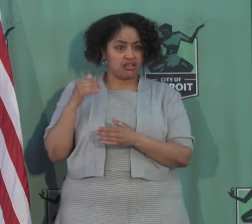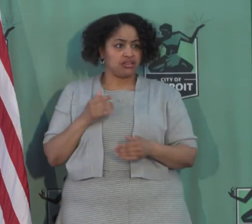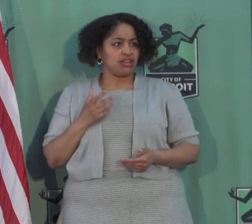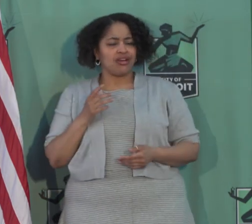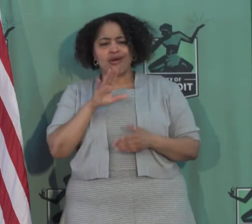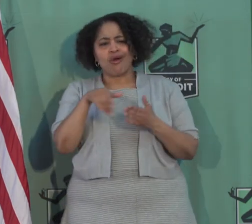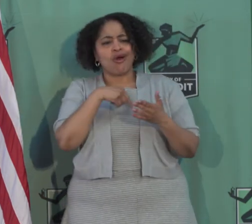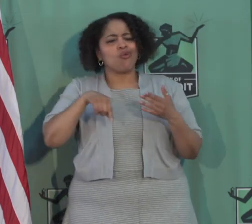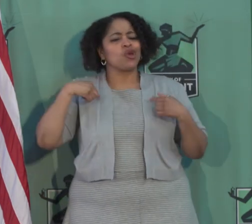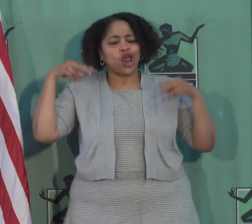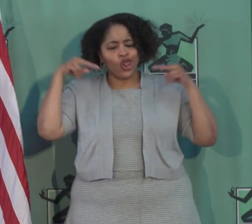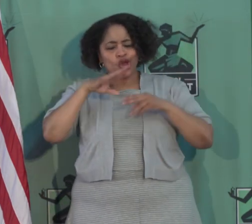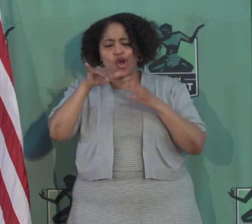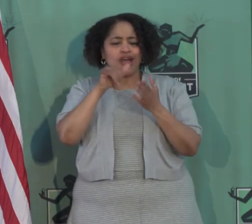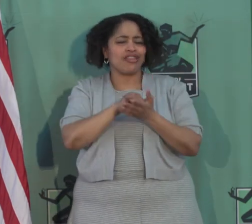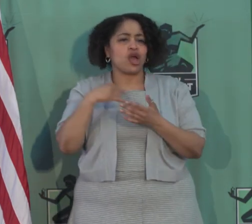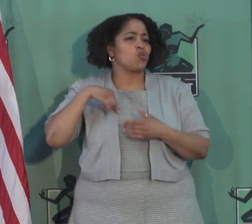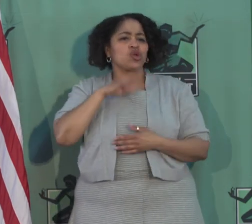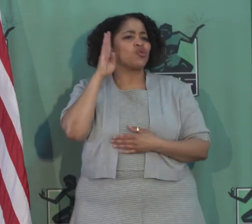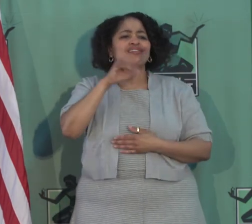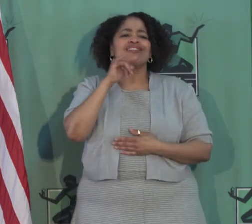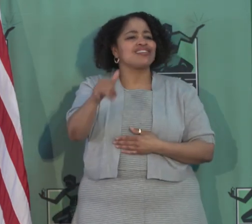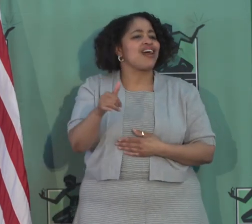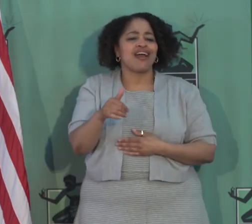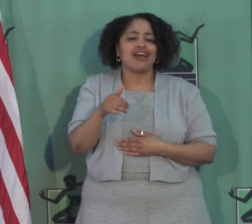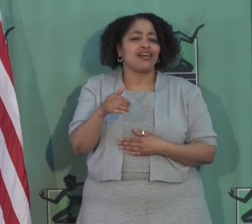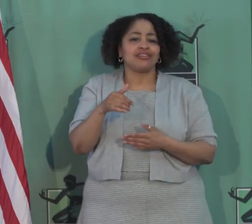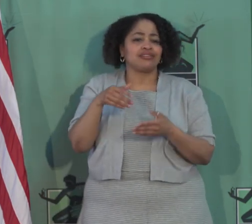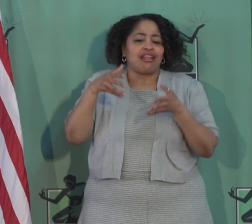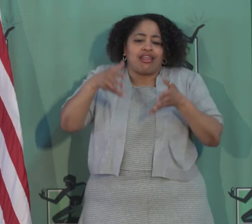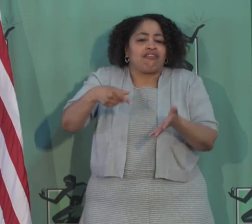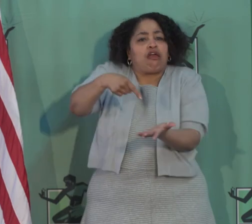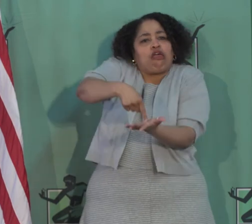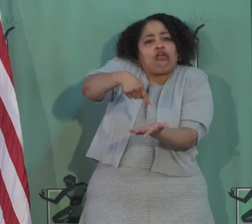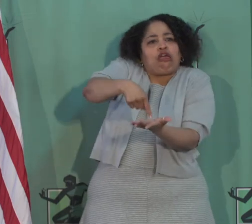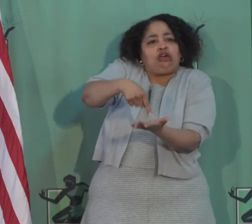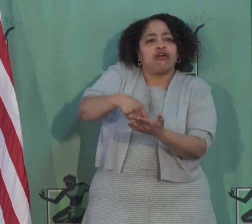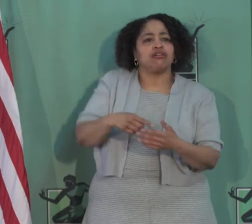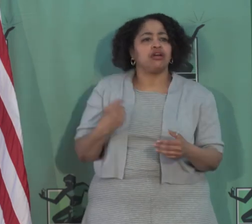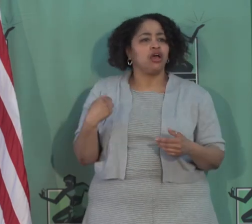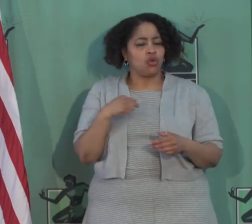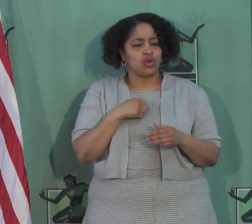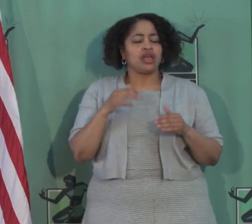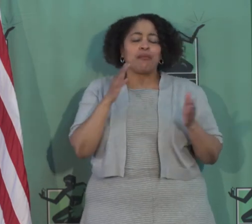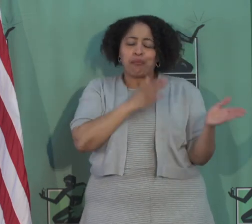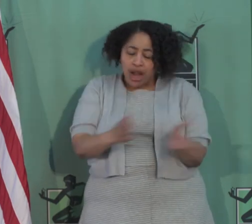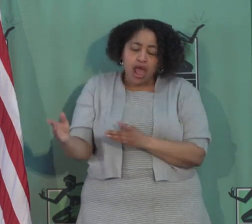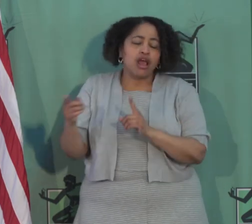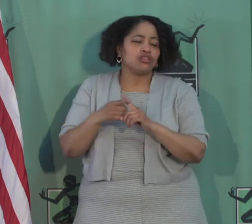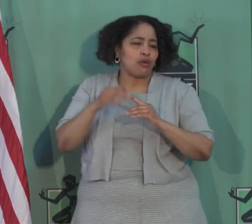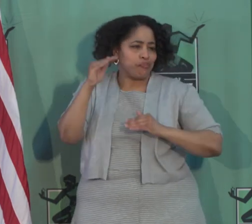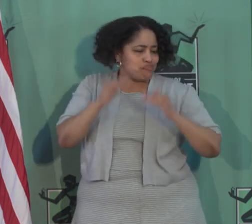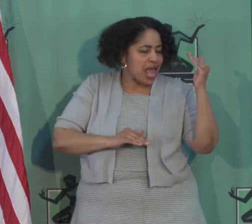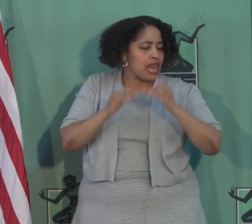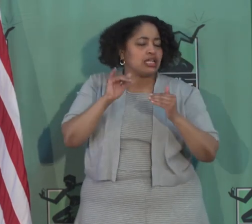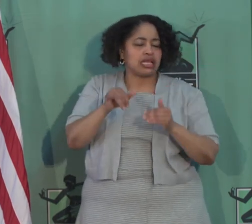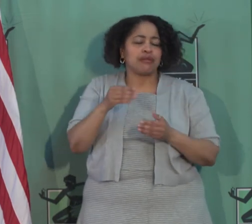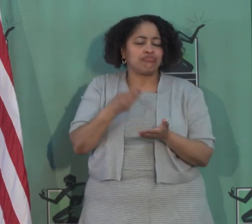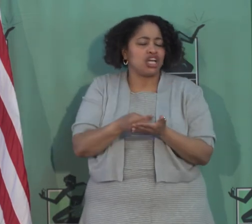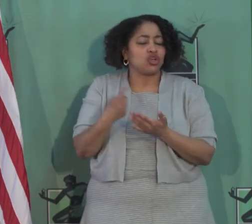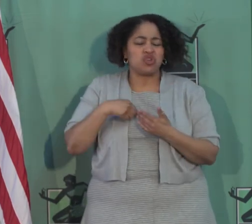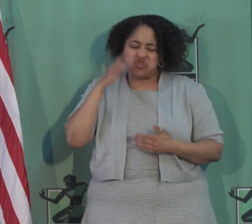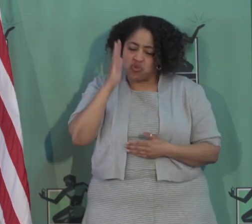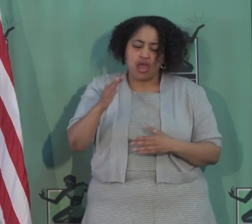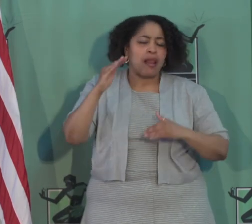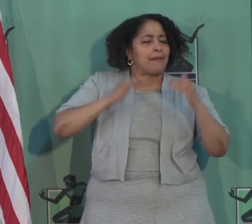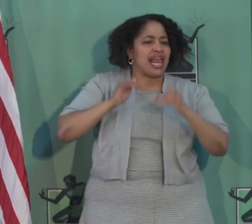analyzed. We will not run a deficit at the end of the day. We will balance the budget. And